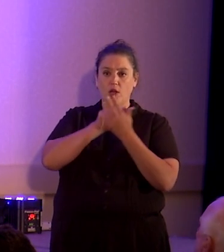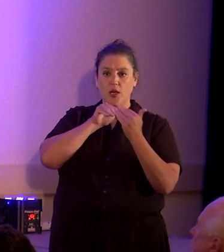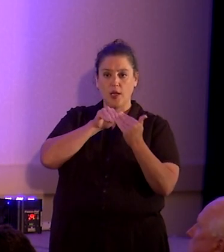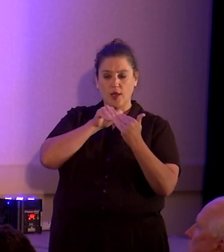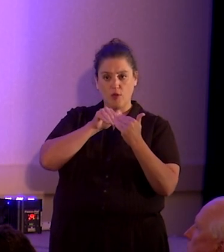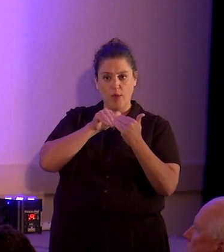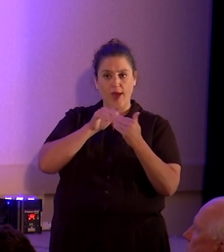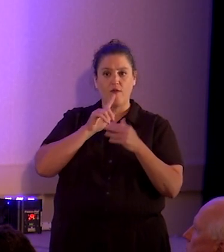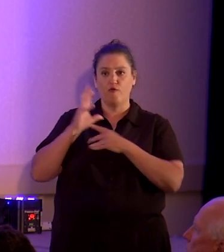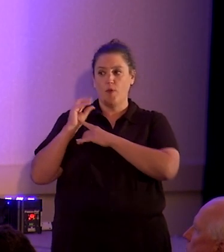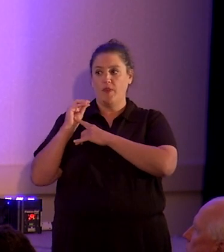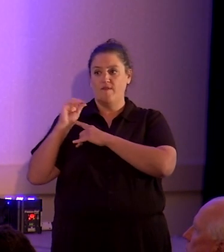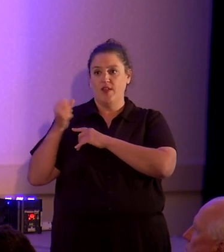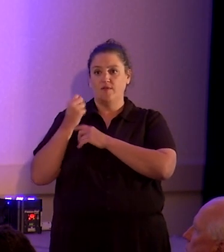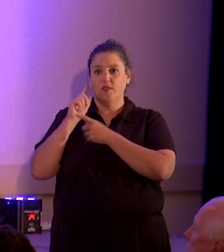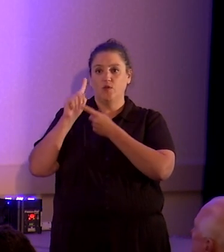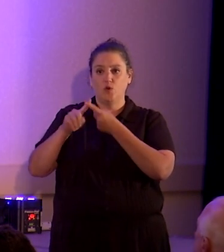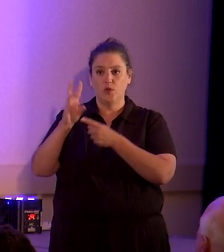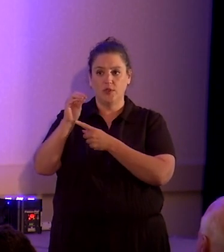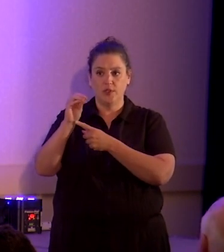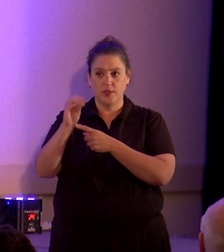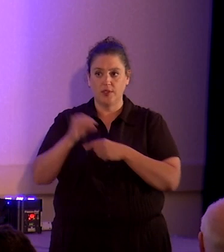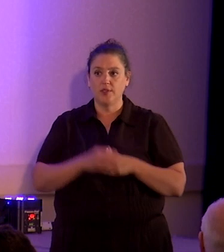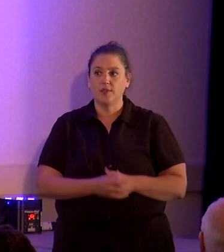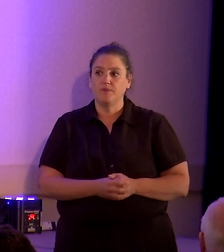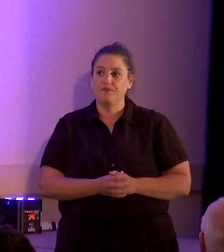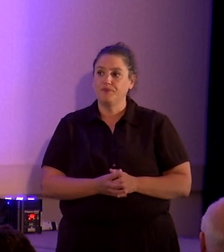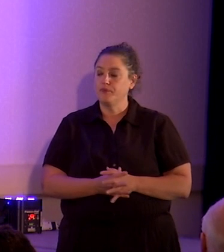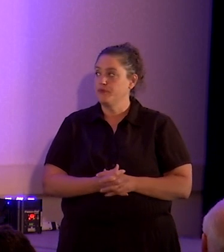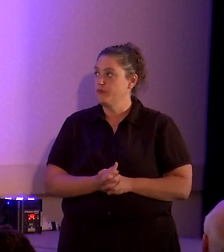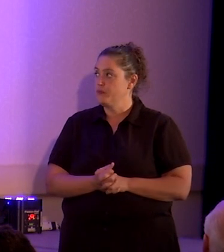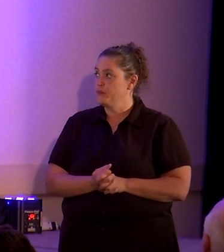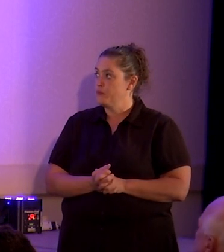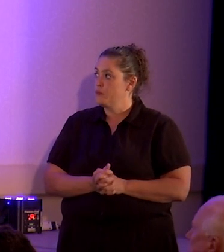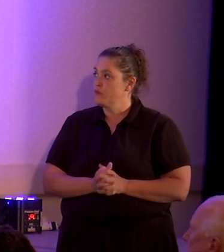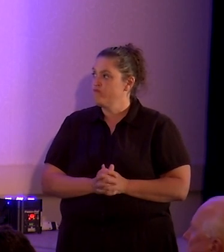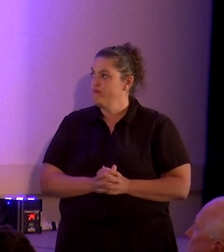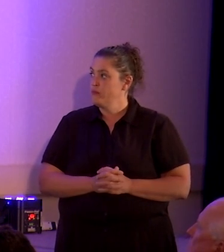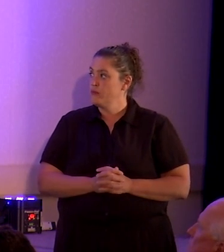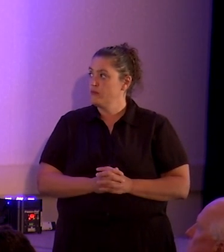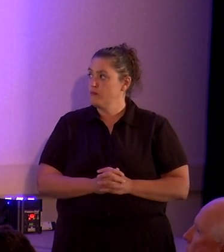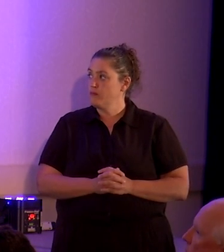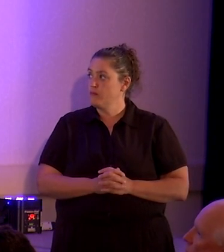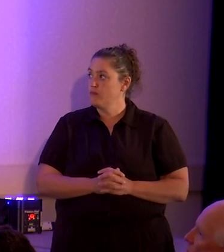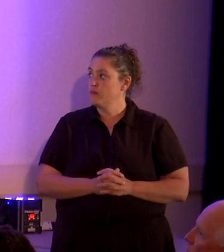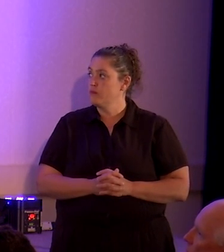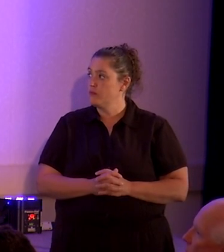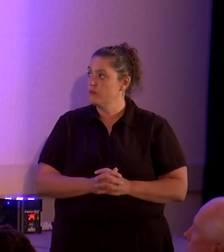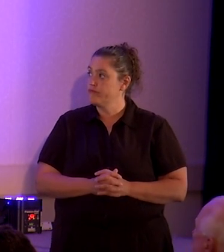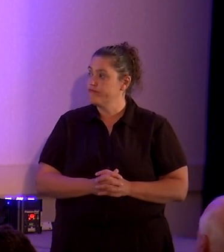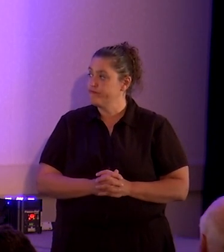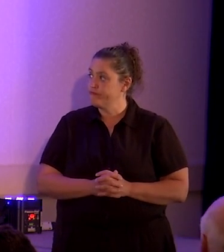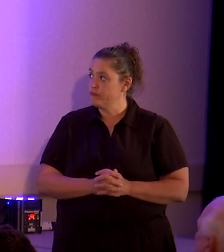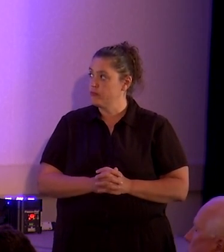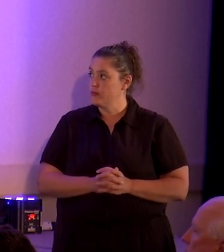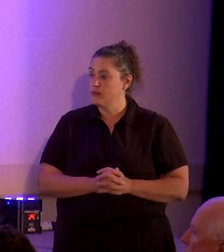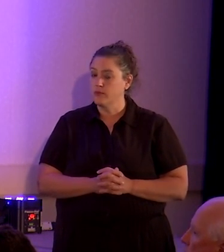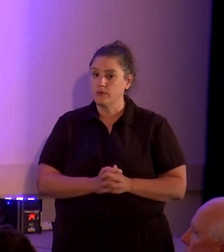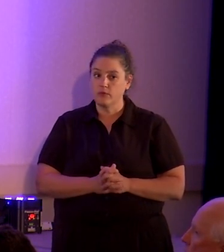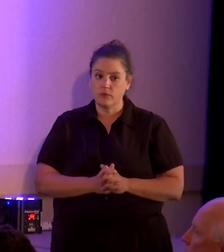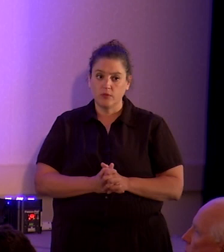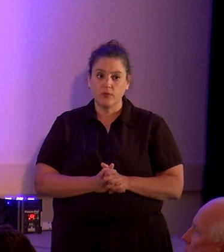mid-60s. And yes, a round of applause to us and to her.